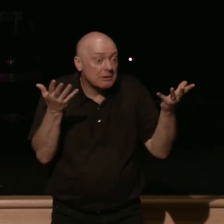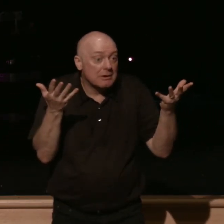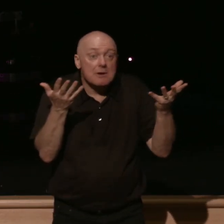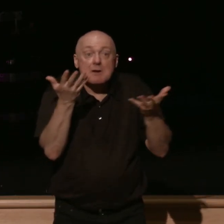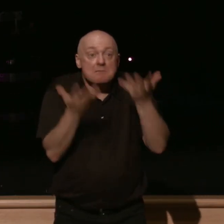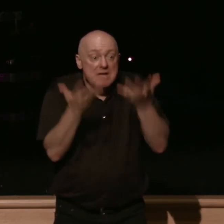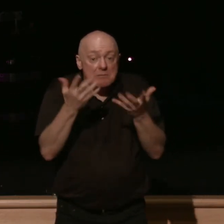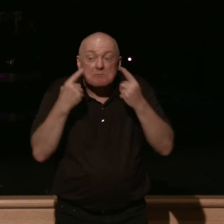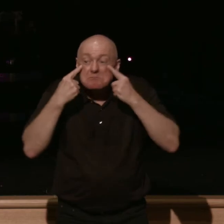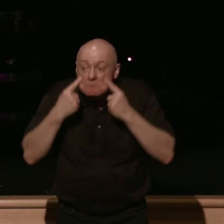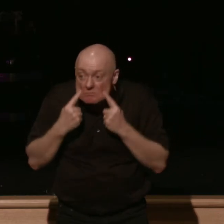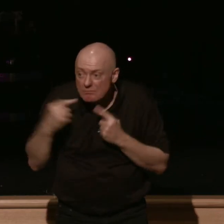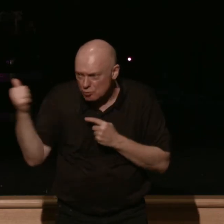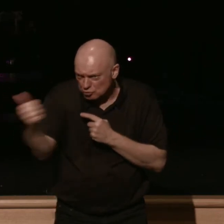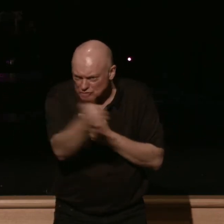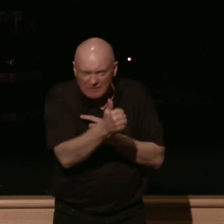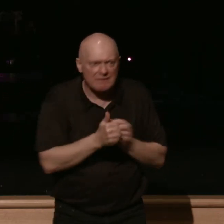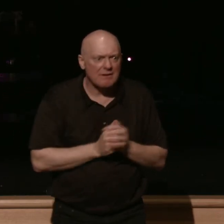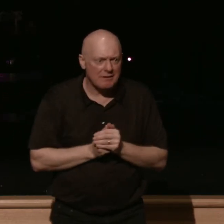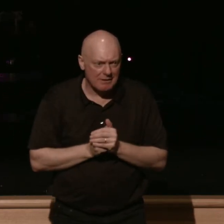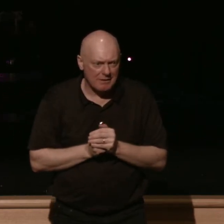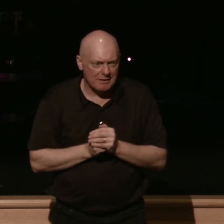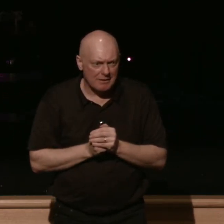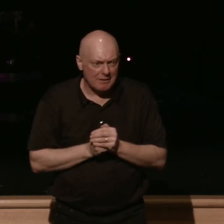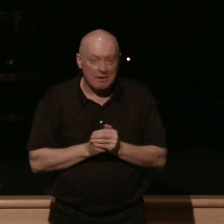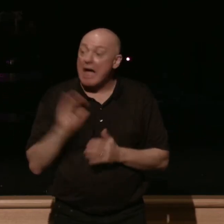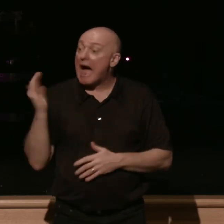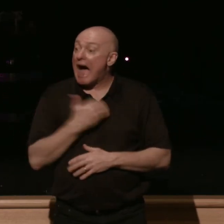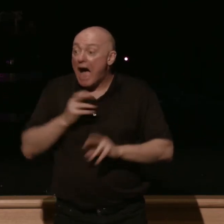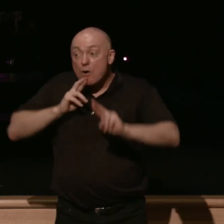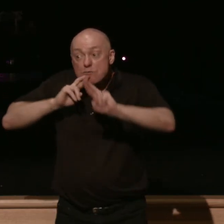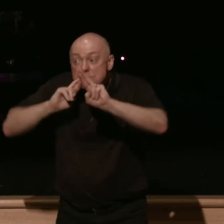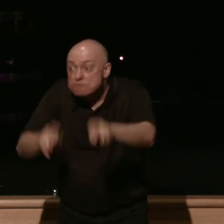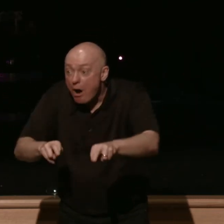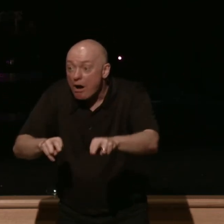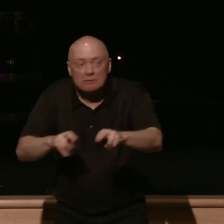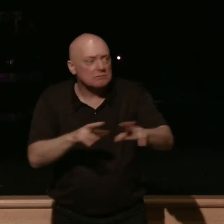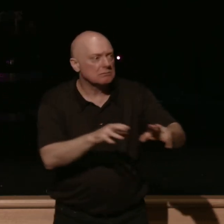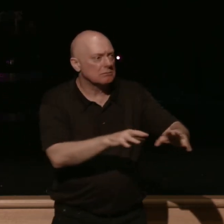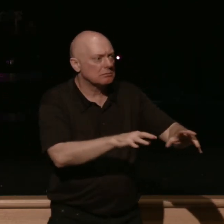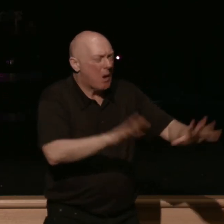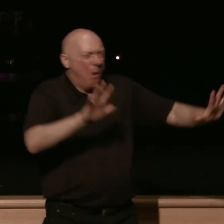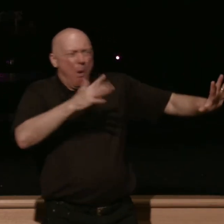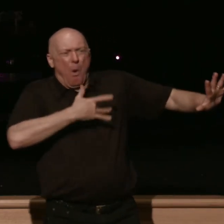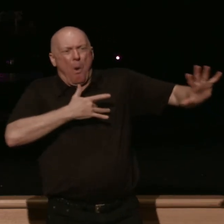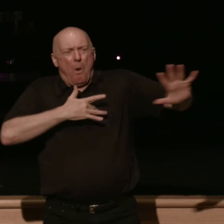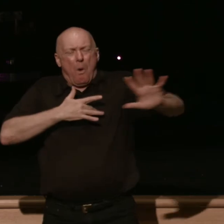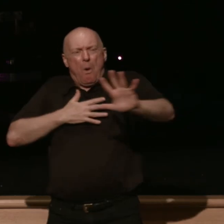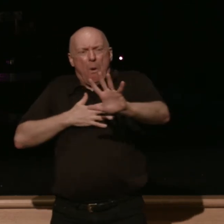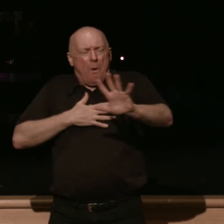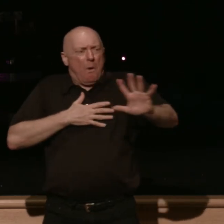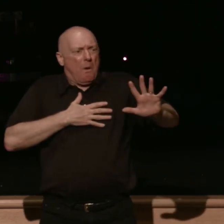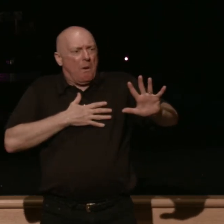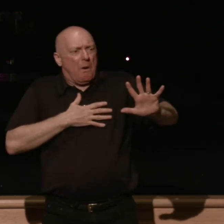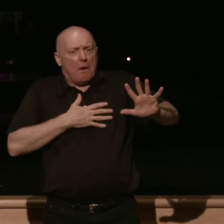tears tears and our response to those lost trial pain tears is saying god